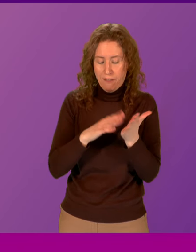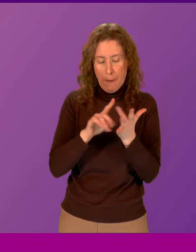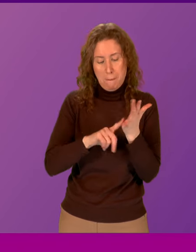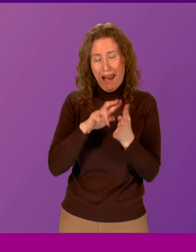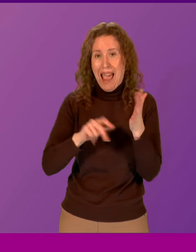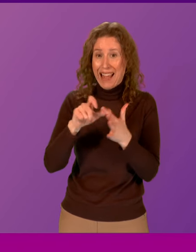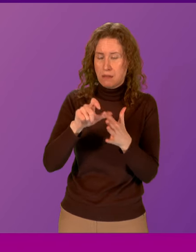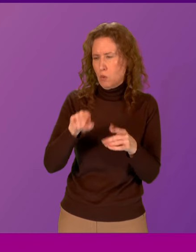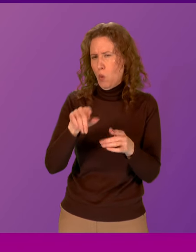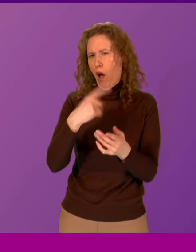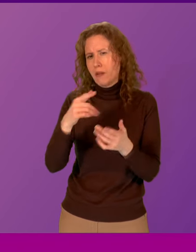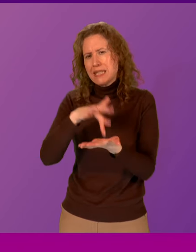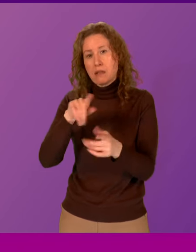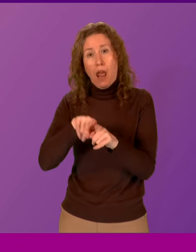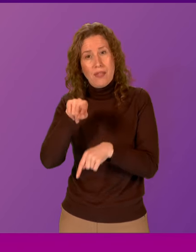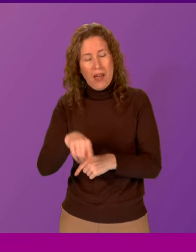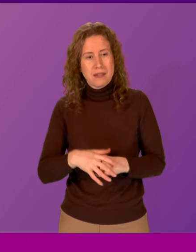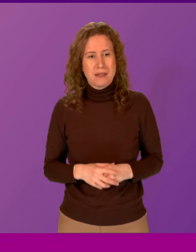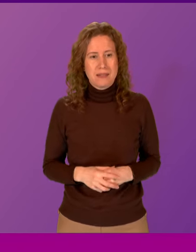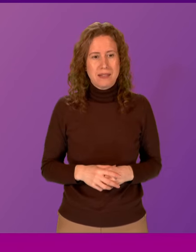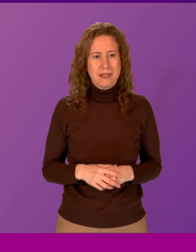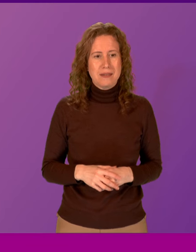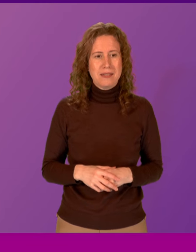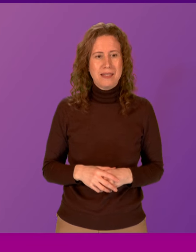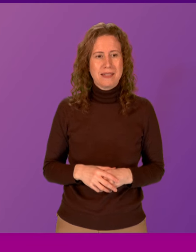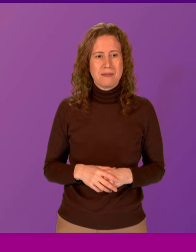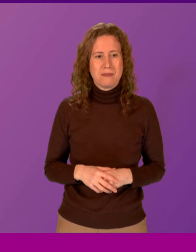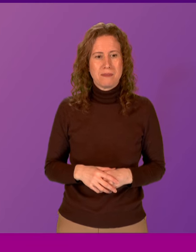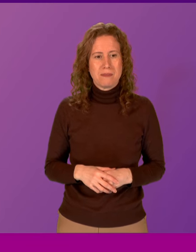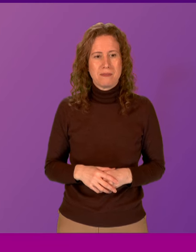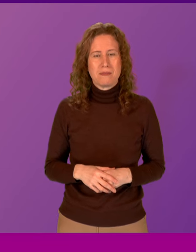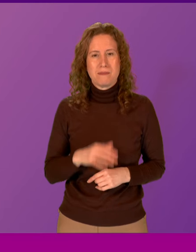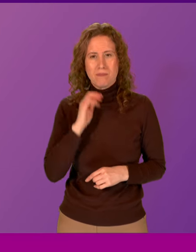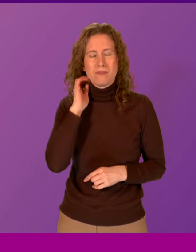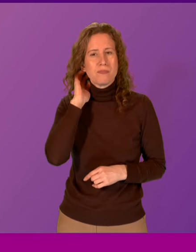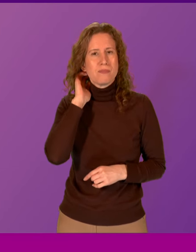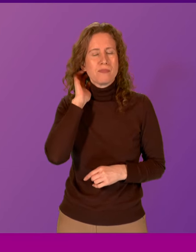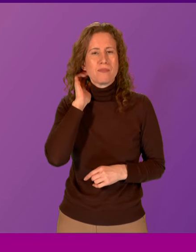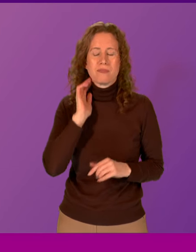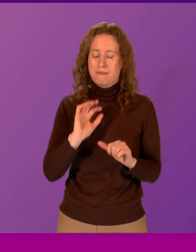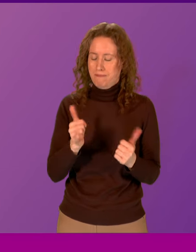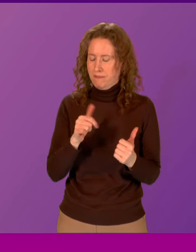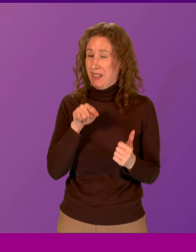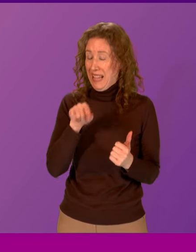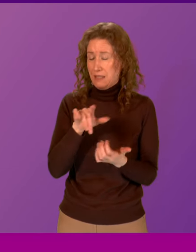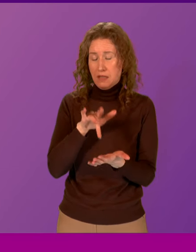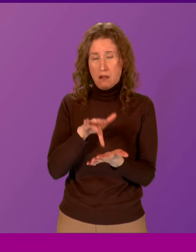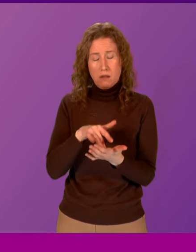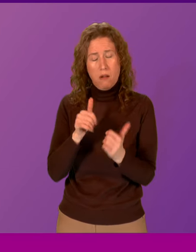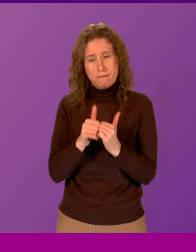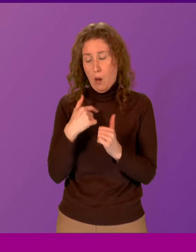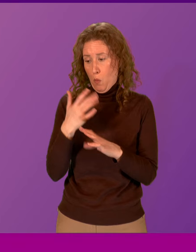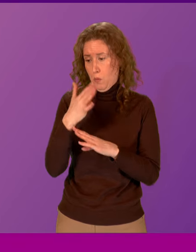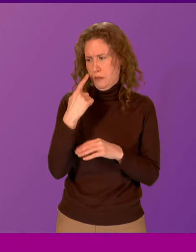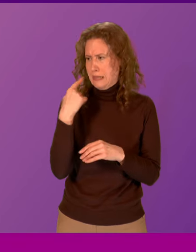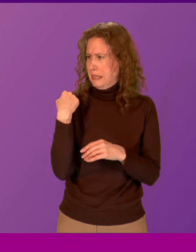other centres like that? Mr Minister. I will thank Pam Gossall for raising the issue of the Milan centre just this week. Yesterday,